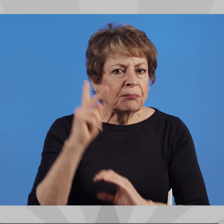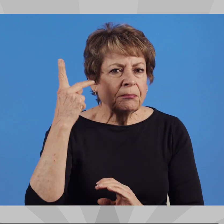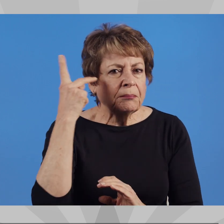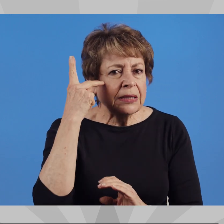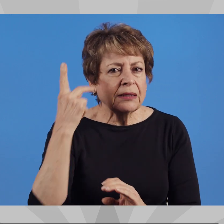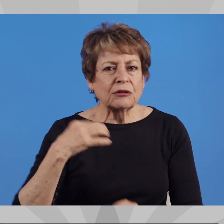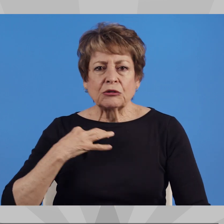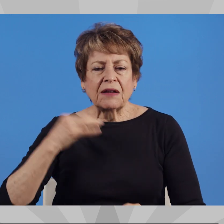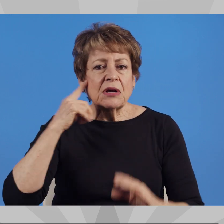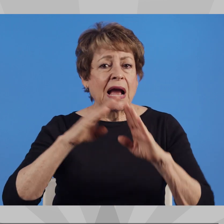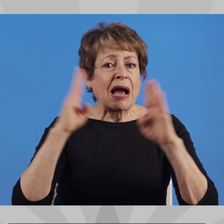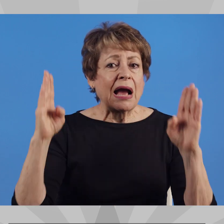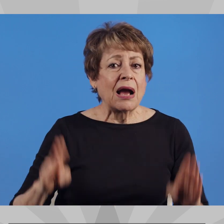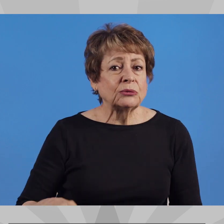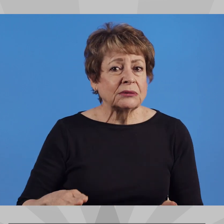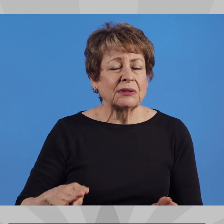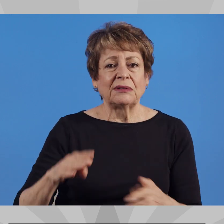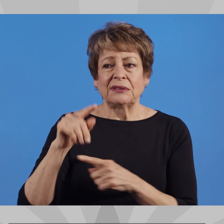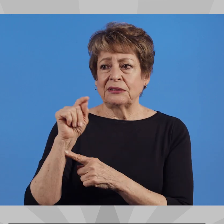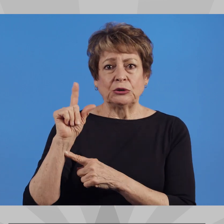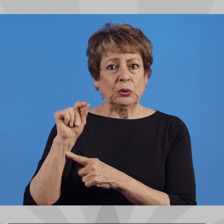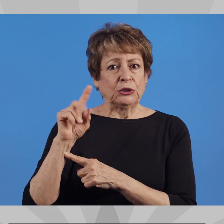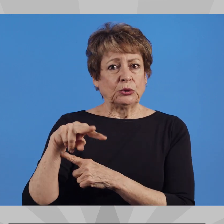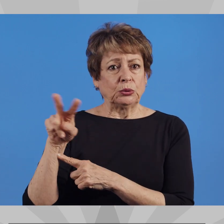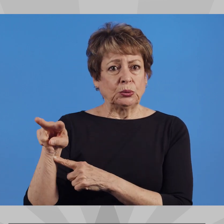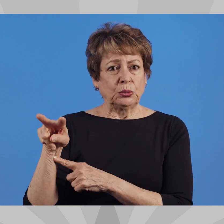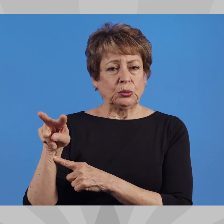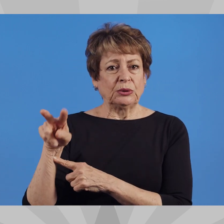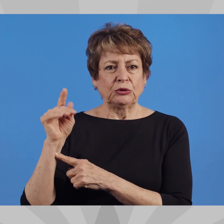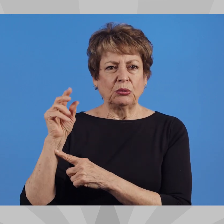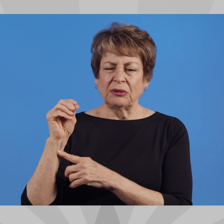House in 2022 to uphold conservative principles.